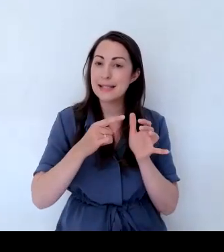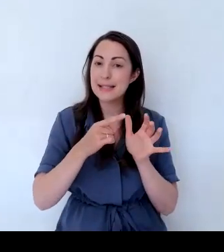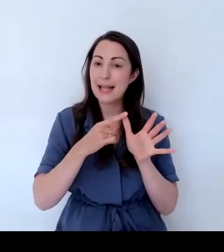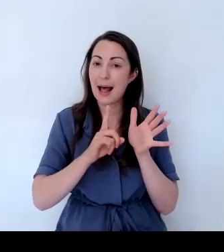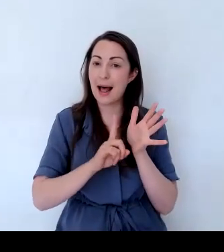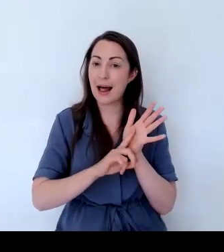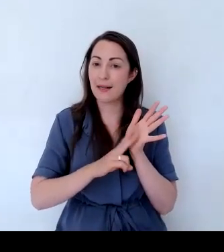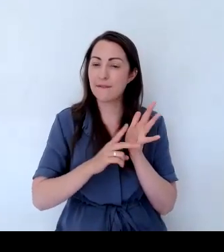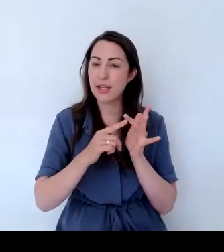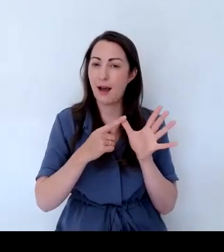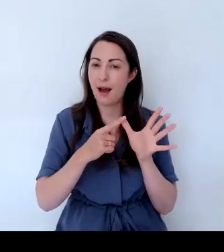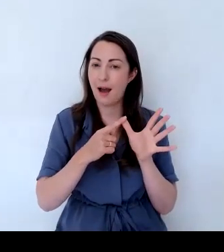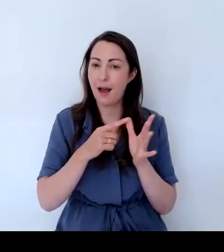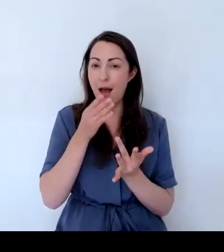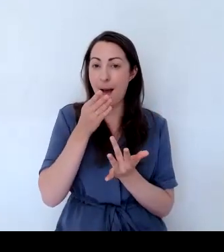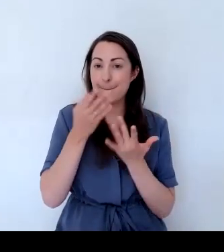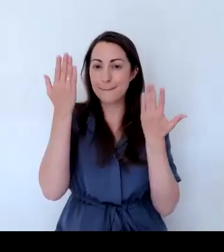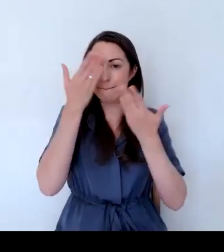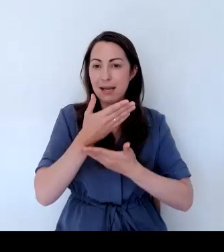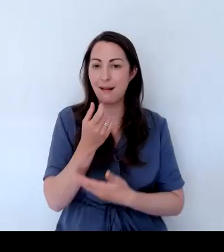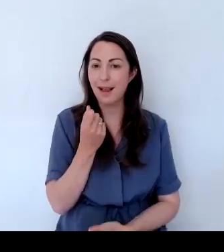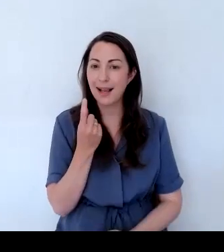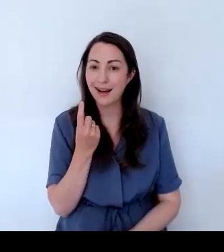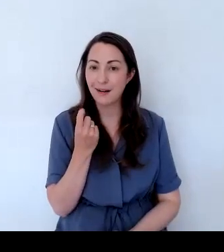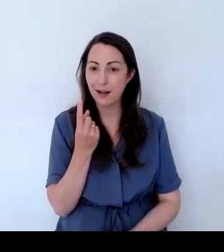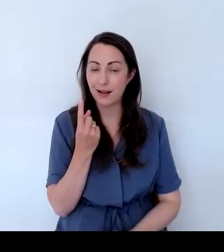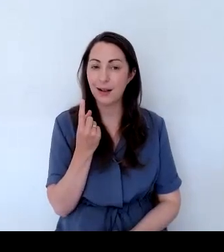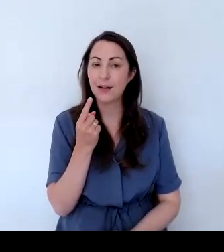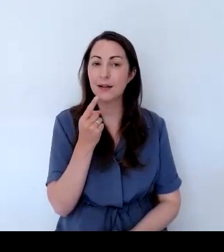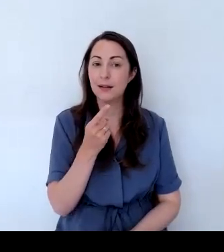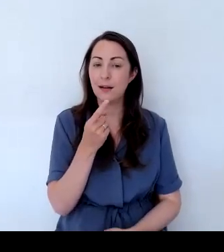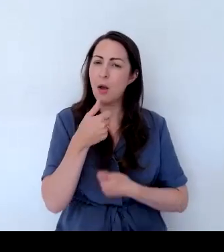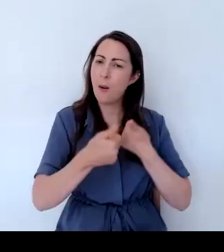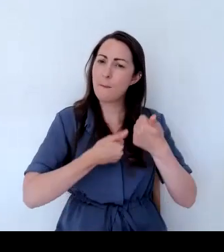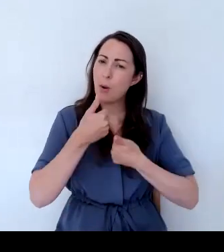Which is a very popular one with butterflies and bees.